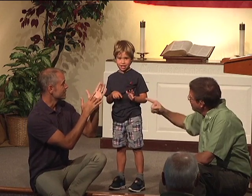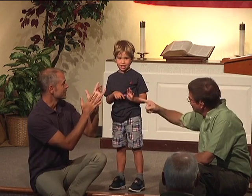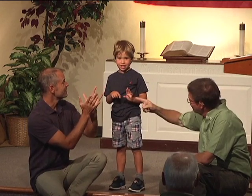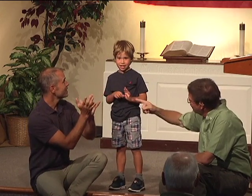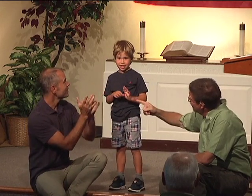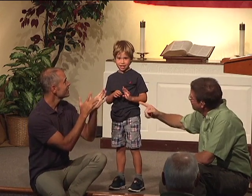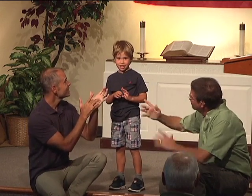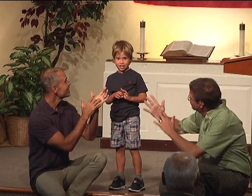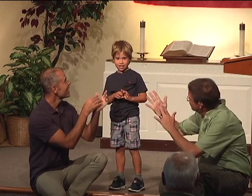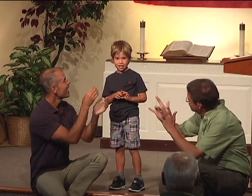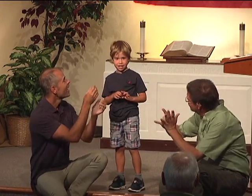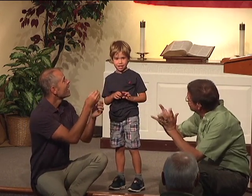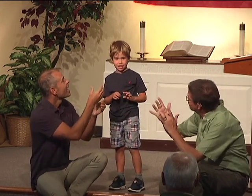Jesus. Jesus.